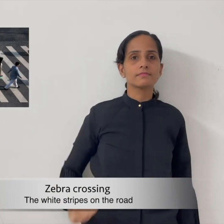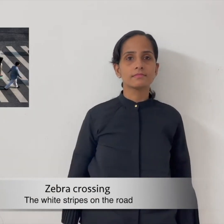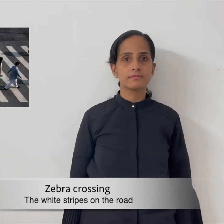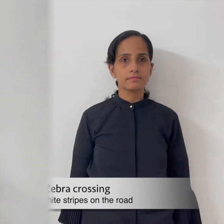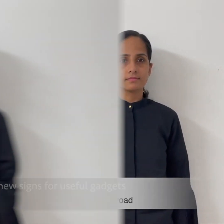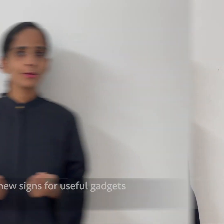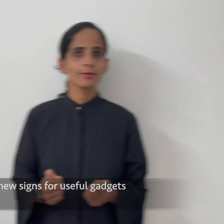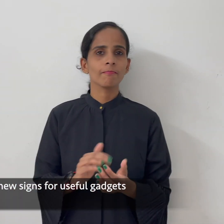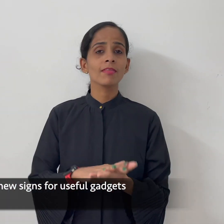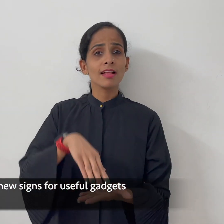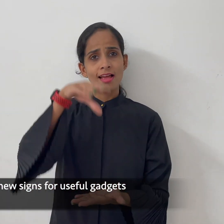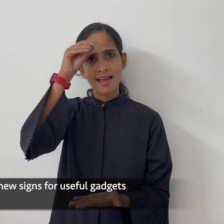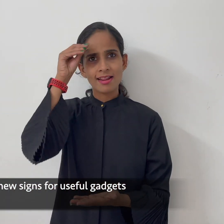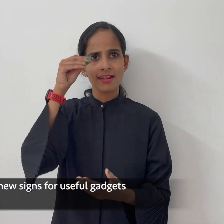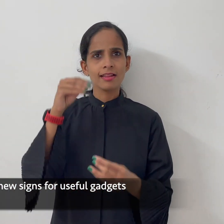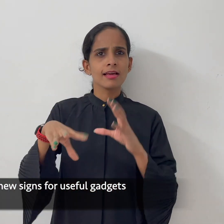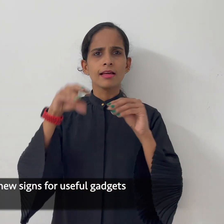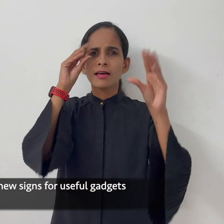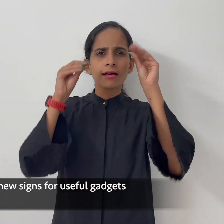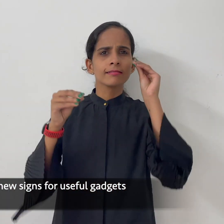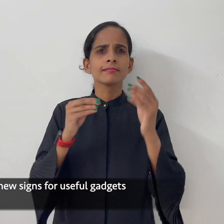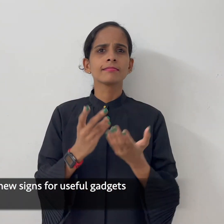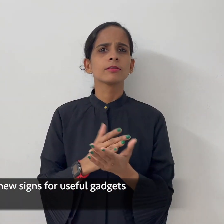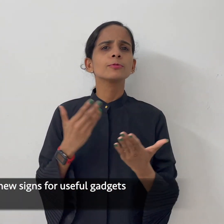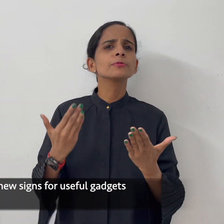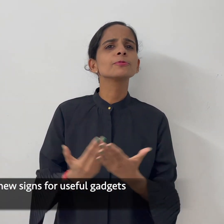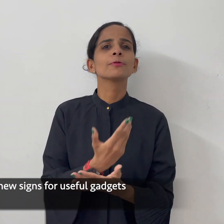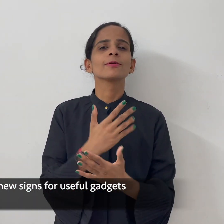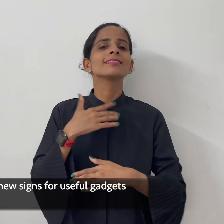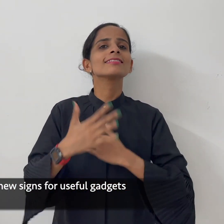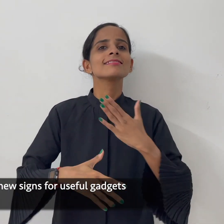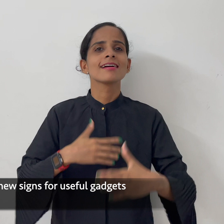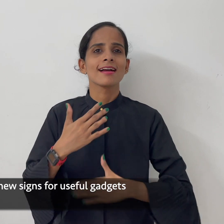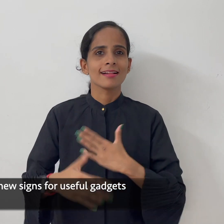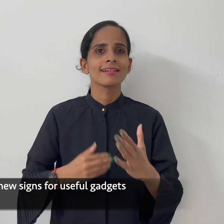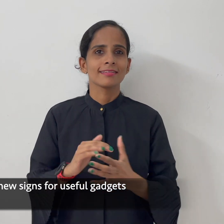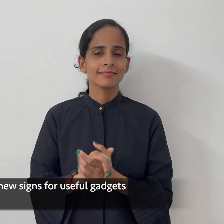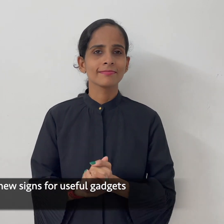now let's learn the new science for useful gadgets